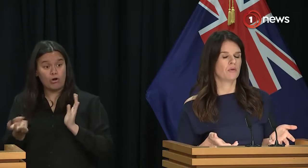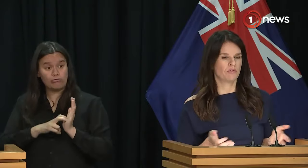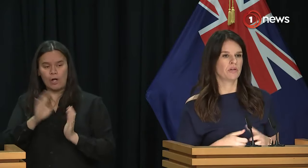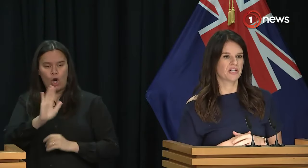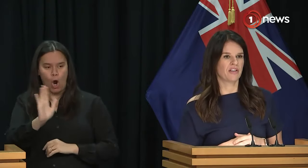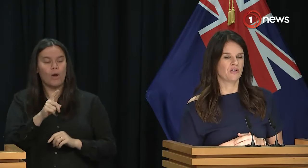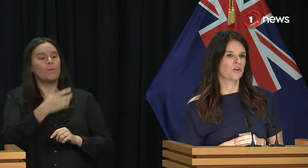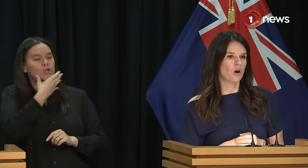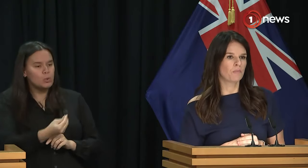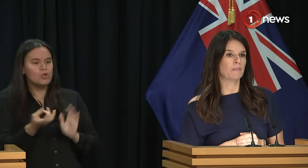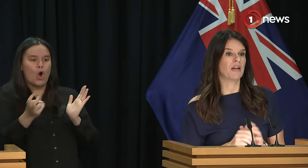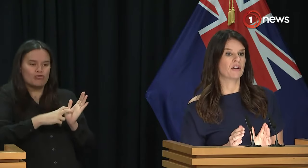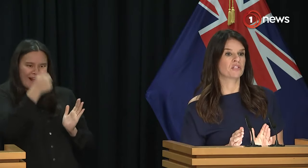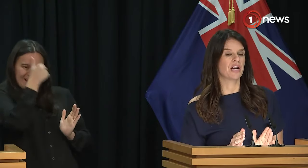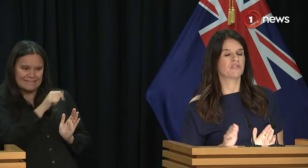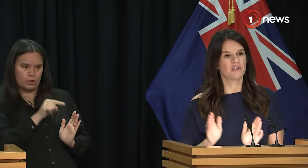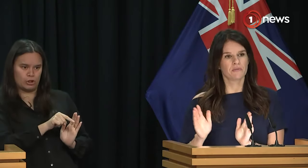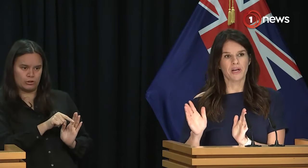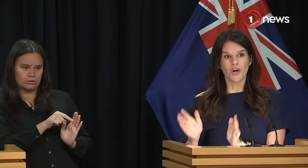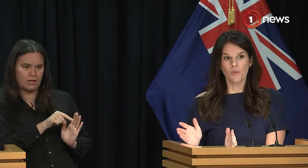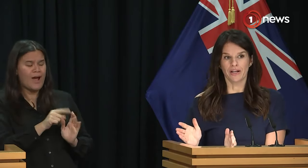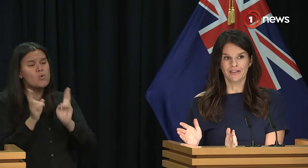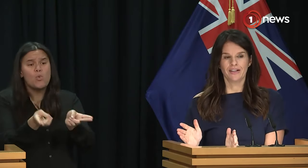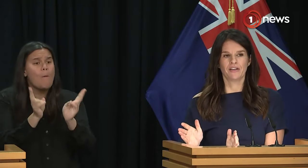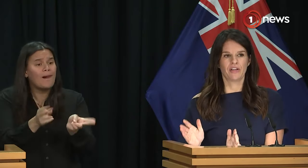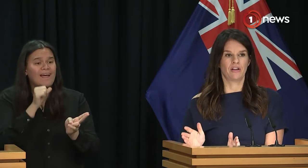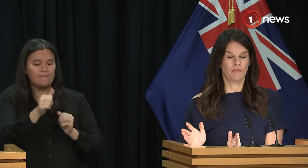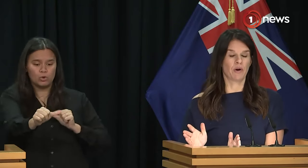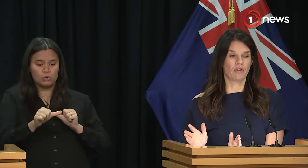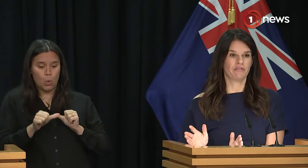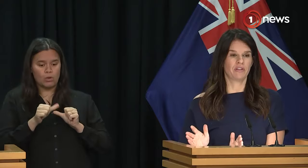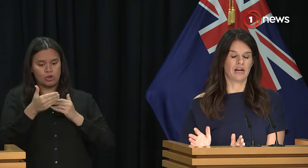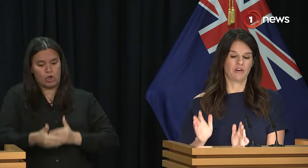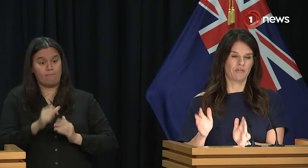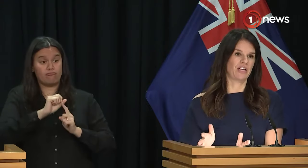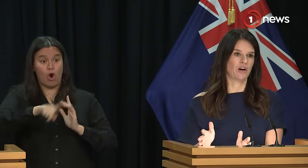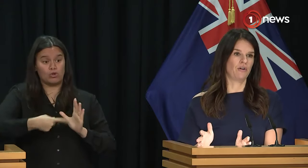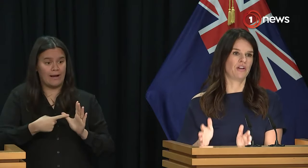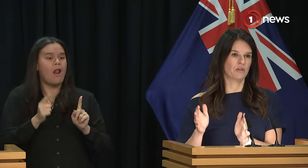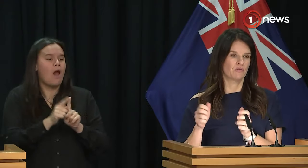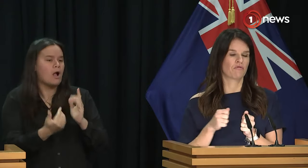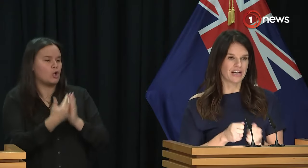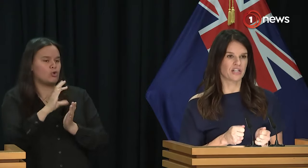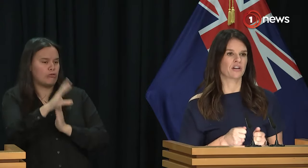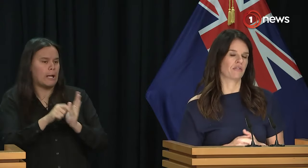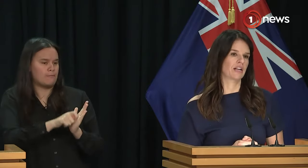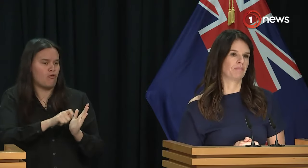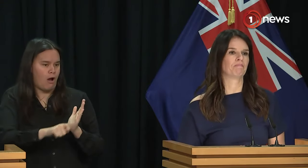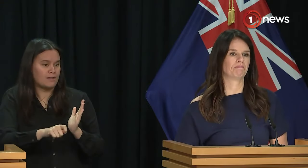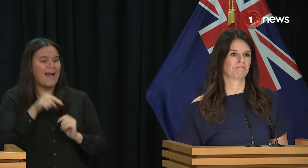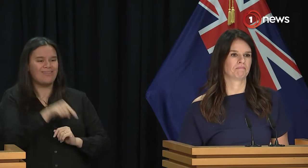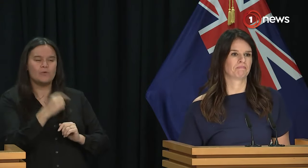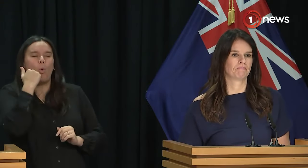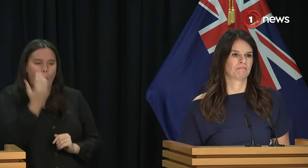did it. We've always done that. You don't hold people like that on staff. So there has been no one that I'm aware of, that we've let go, that was writing the